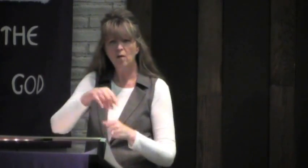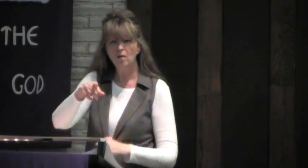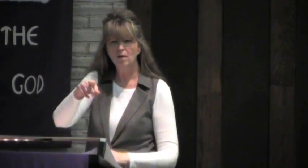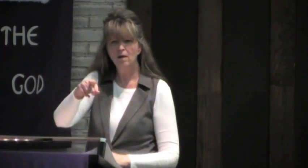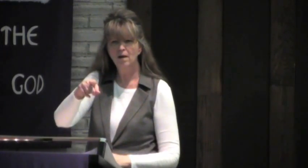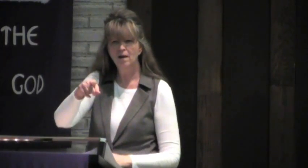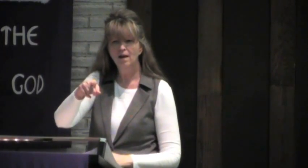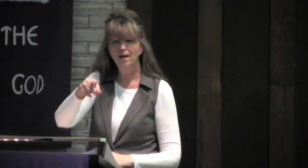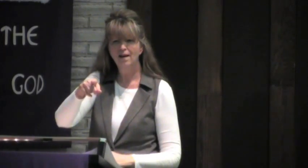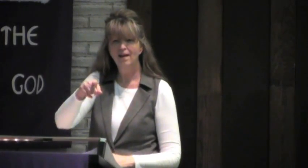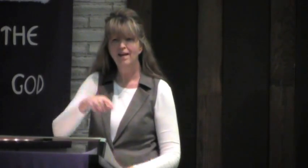Did you vote?